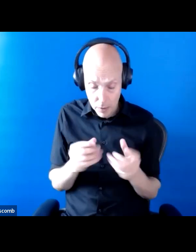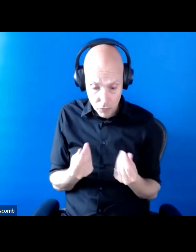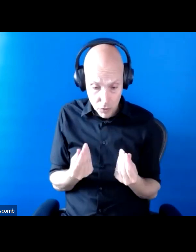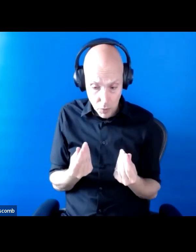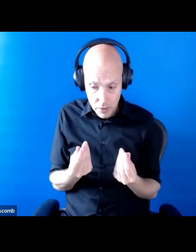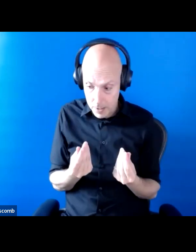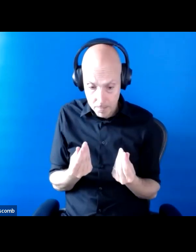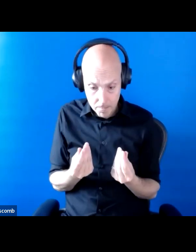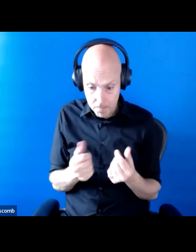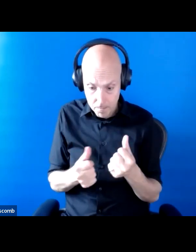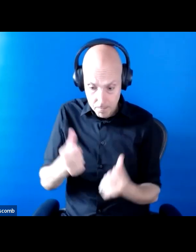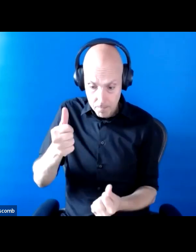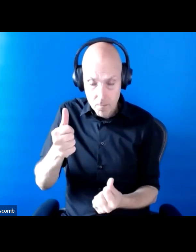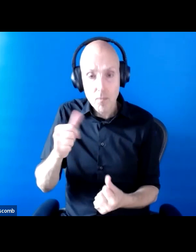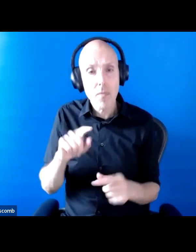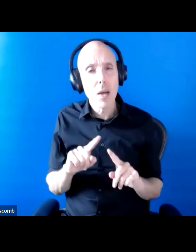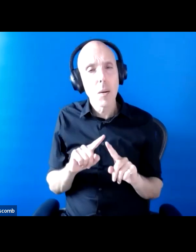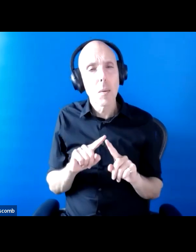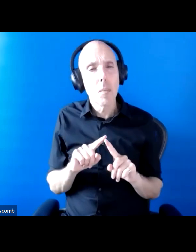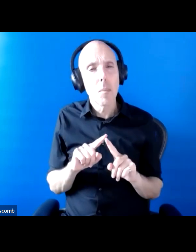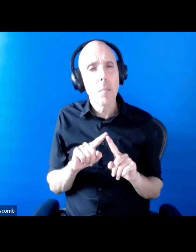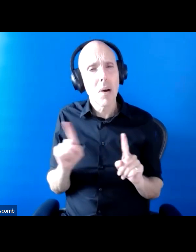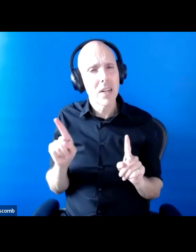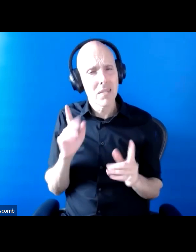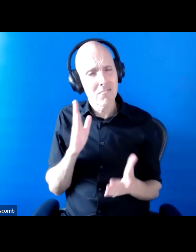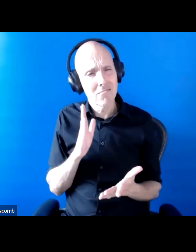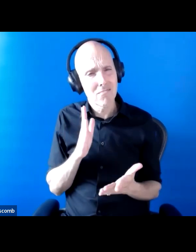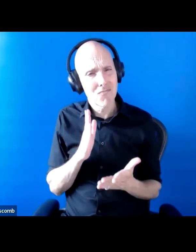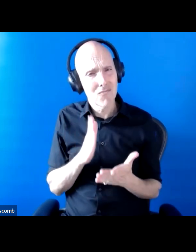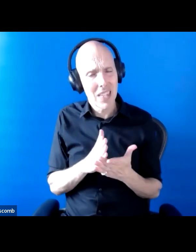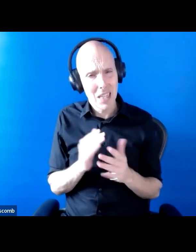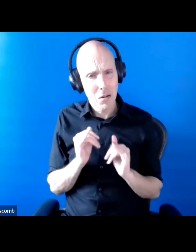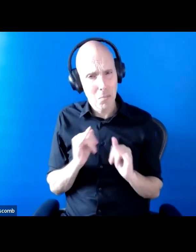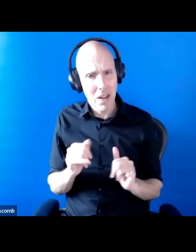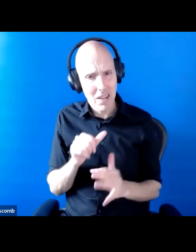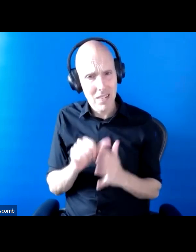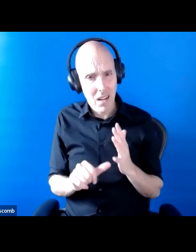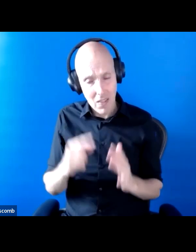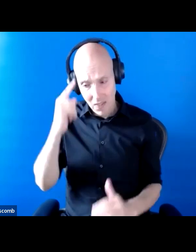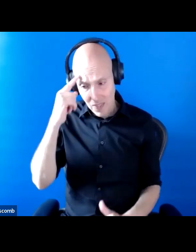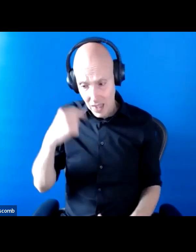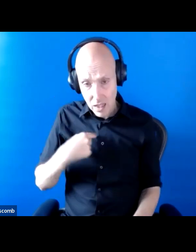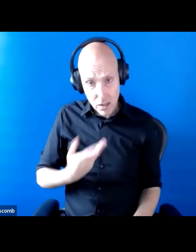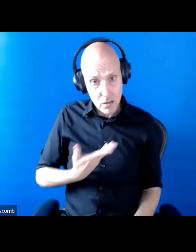But actually, it just set a very bad precedent to think you could have your rights removed in the middle of a pandemic.